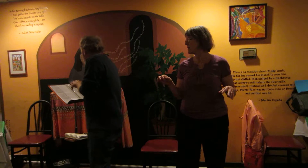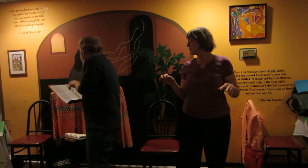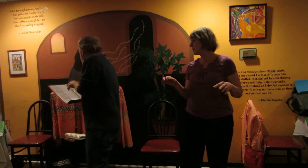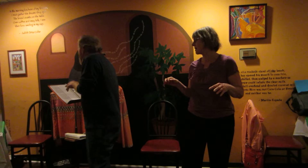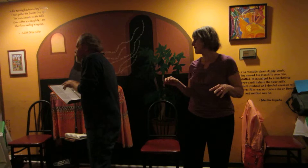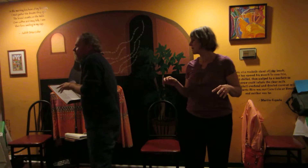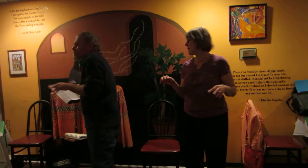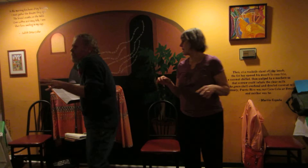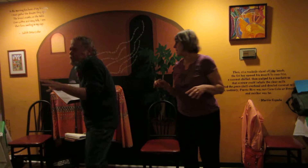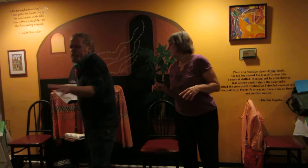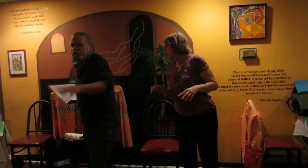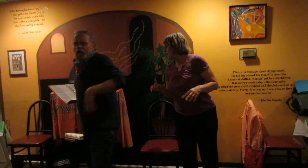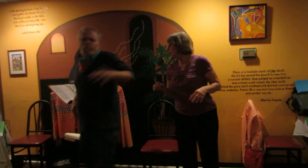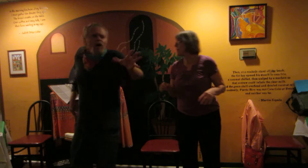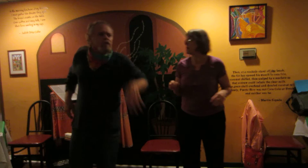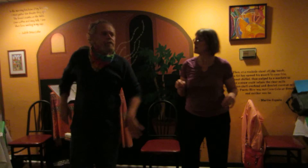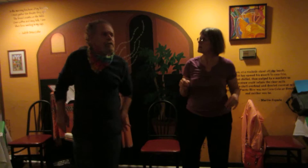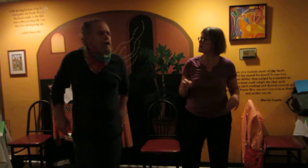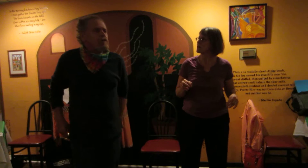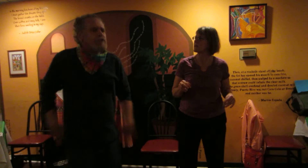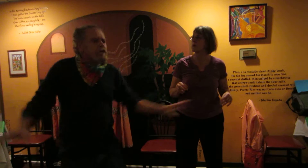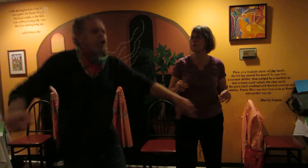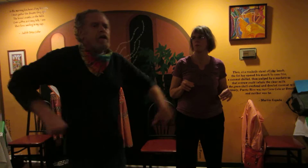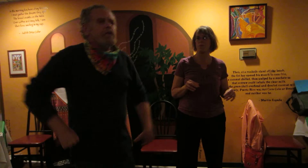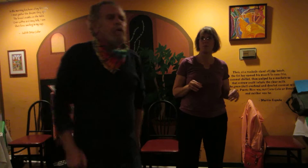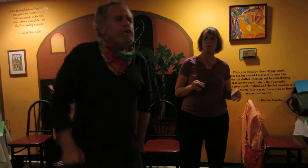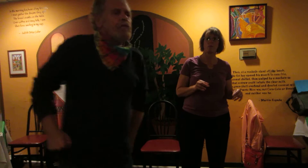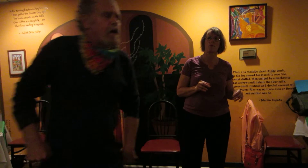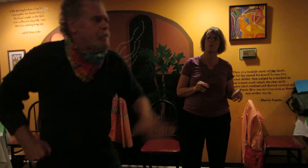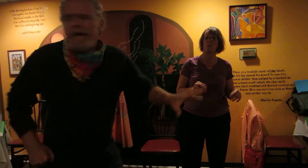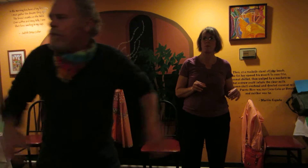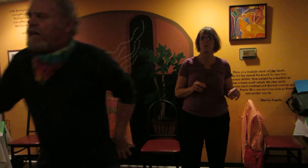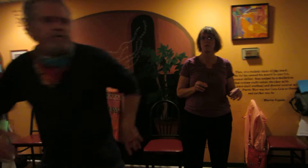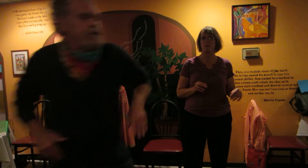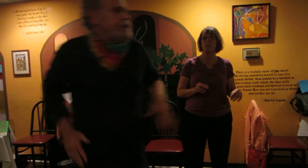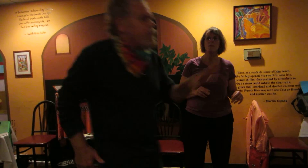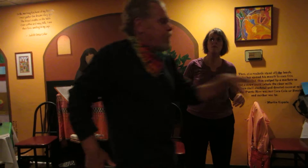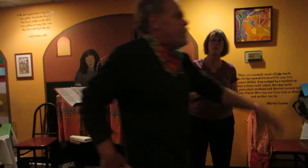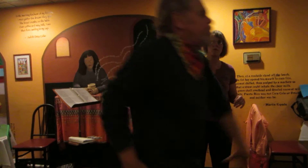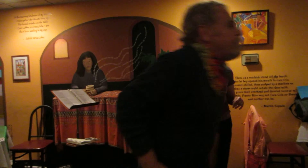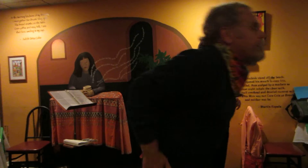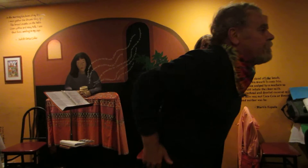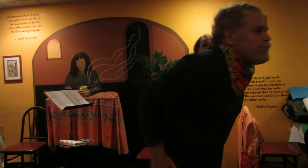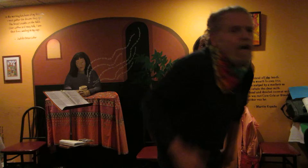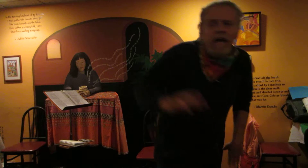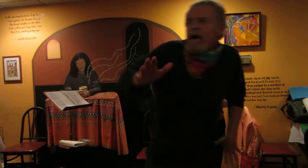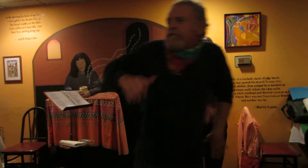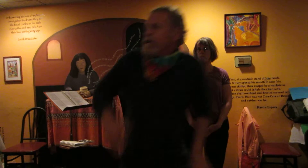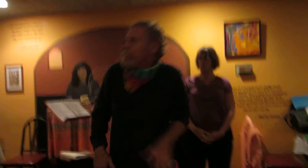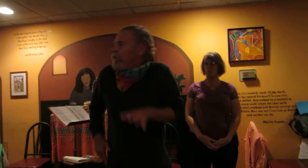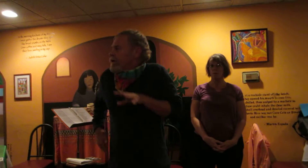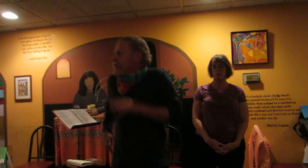No, no. Don't have to put in the time or even rehearse. Not even when you rhyme. A, B, C, D, A, B, free verse.